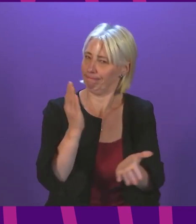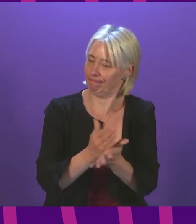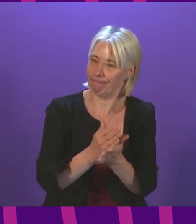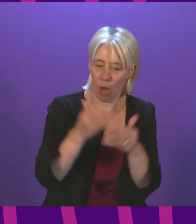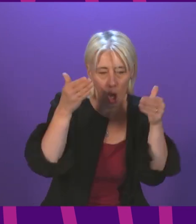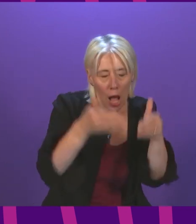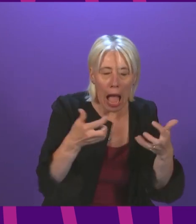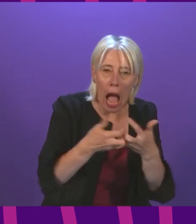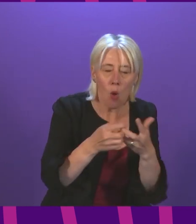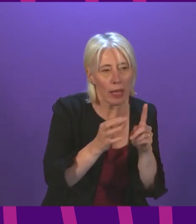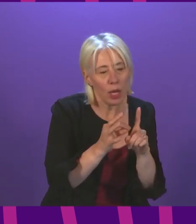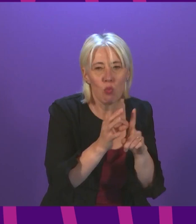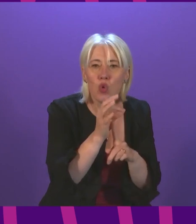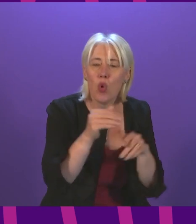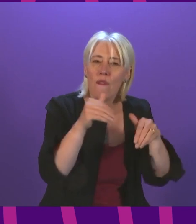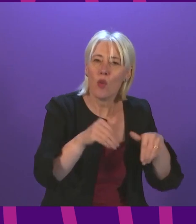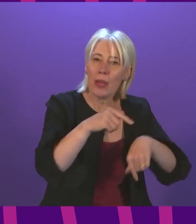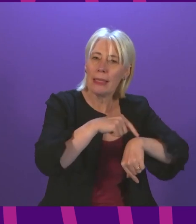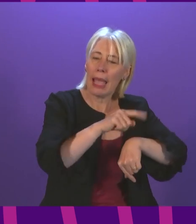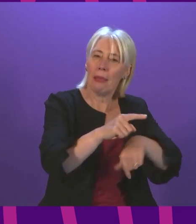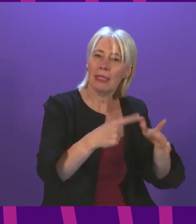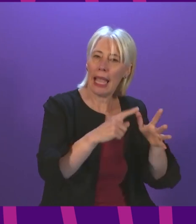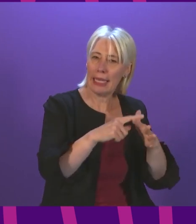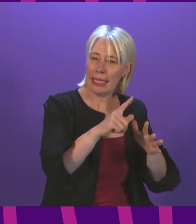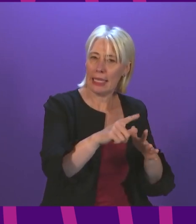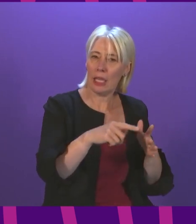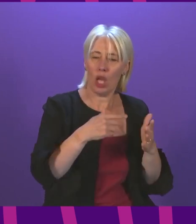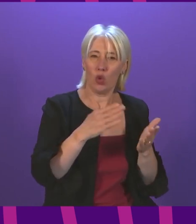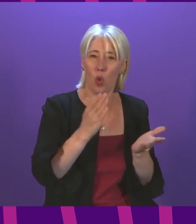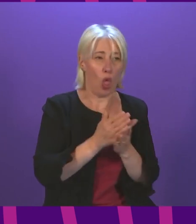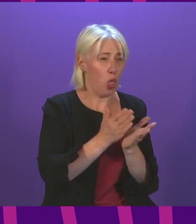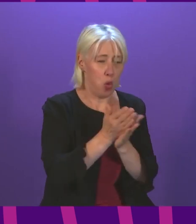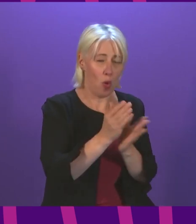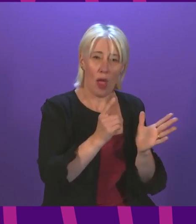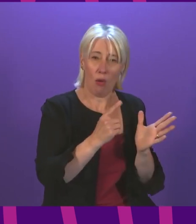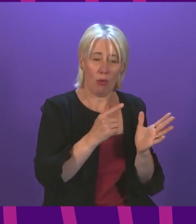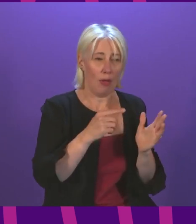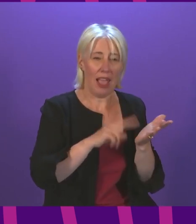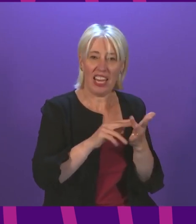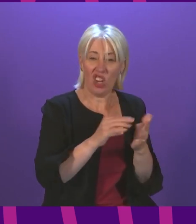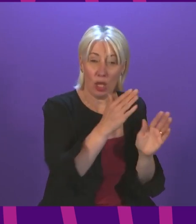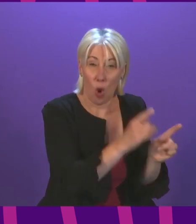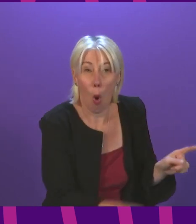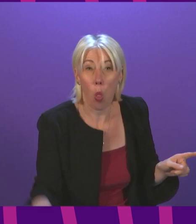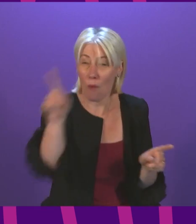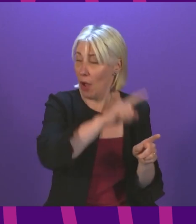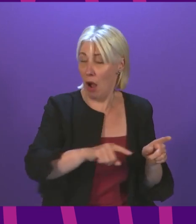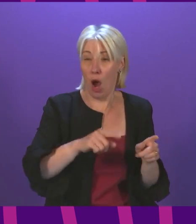to focus on the measures to improve waiting times and accident emergency which involve action right across the NHS not just in our A&Es